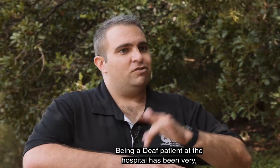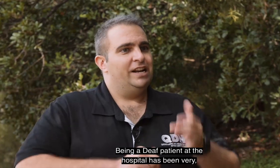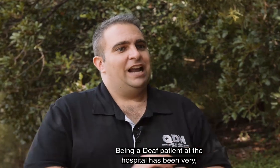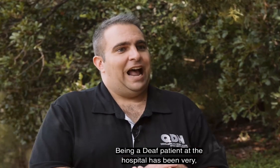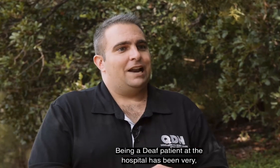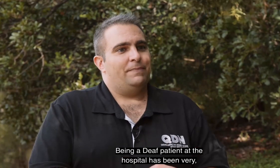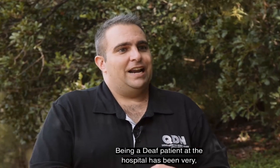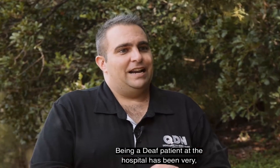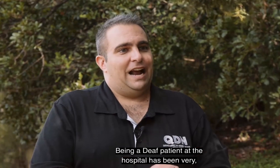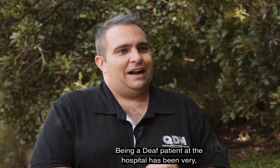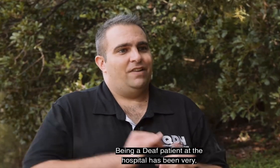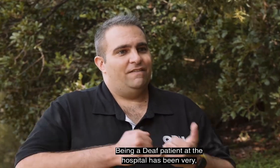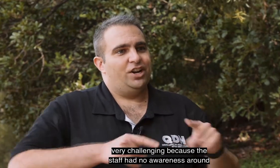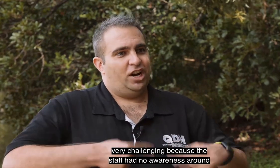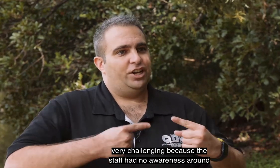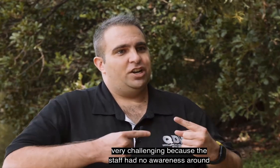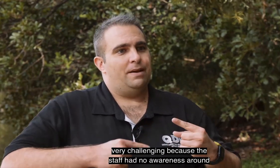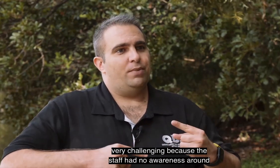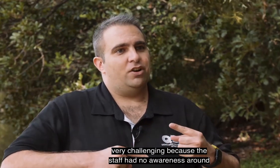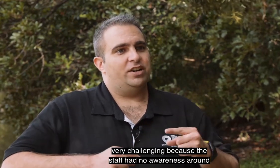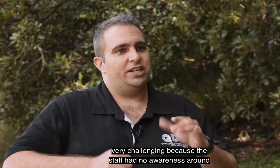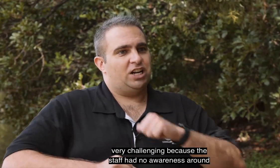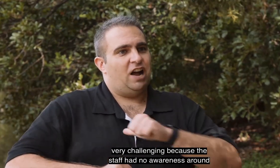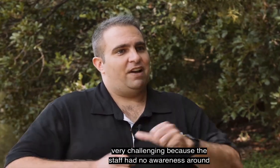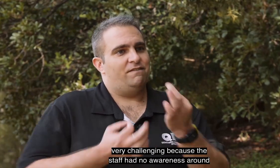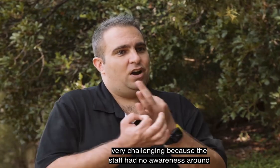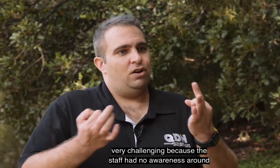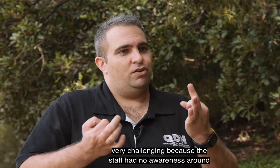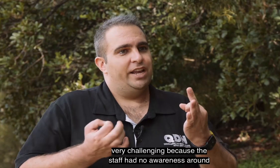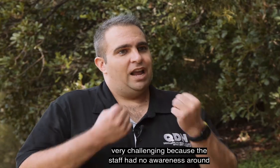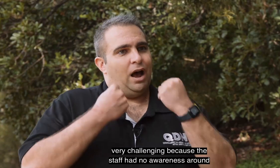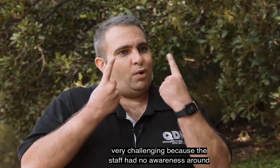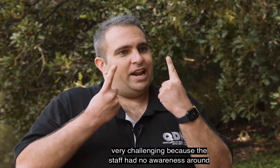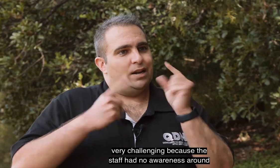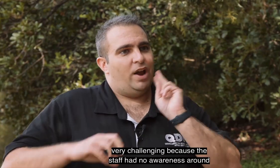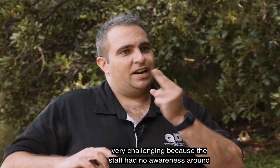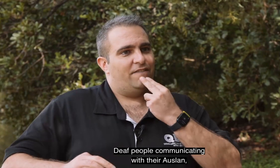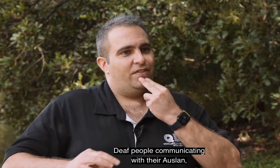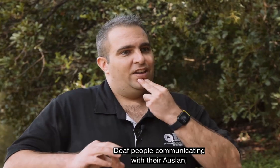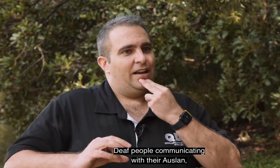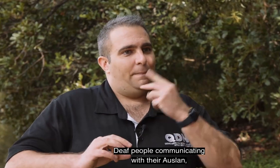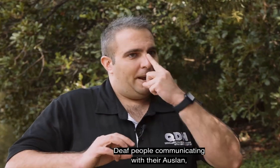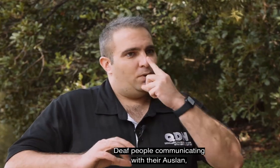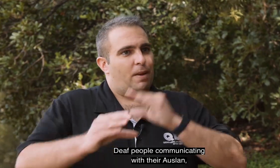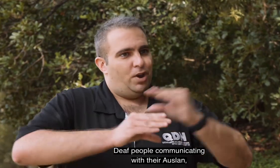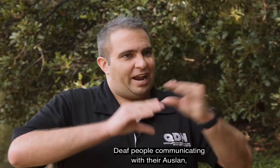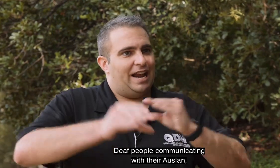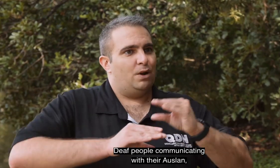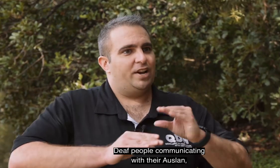has been very, very challenging because the staff have no awareness around deaf people communicating with